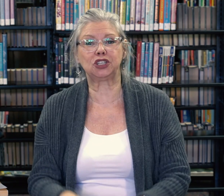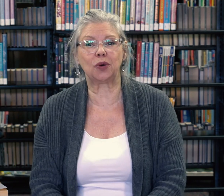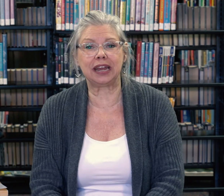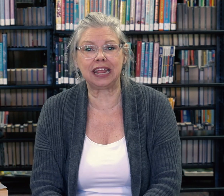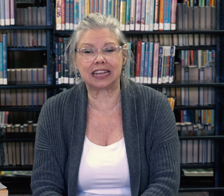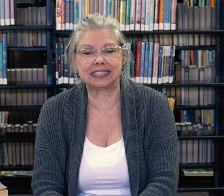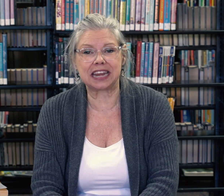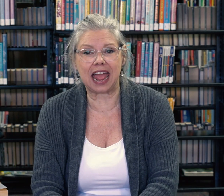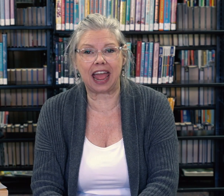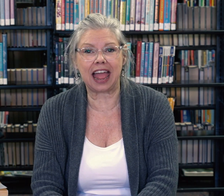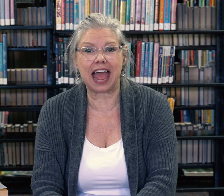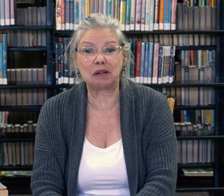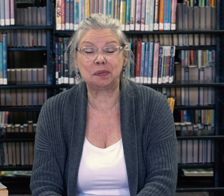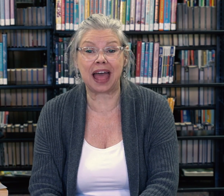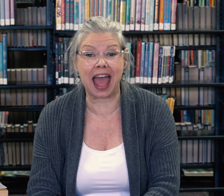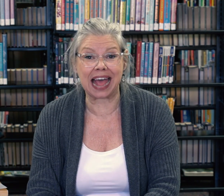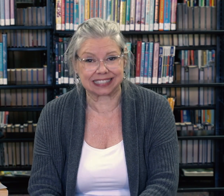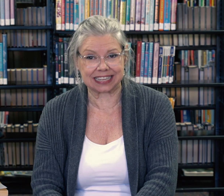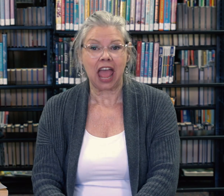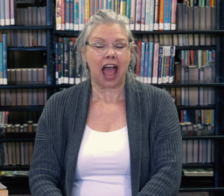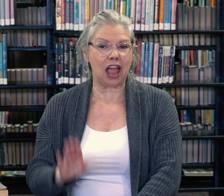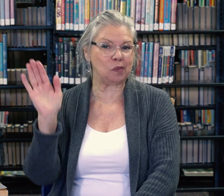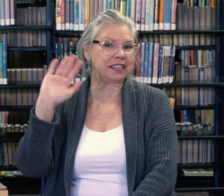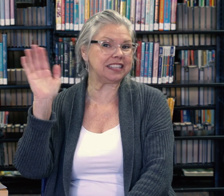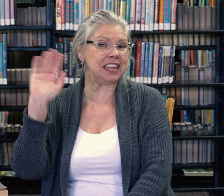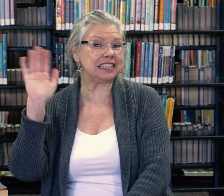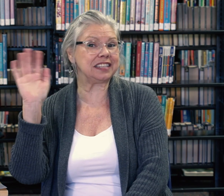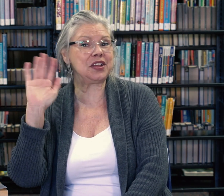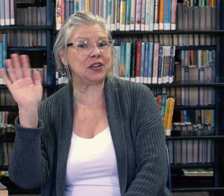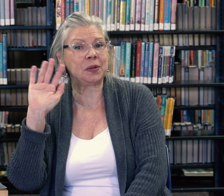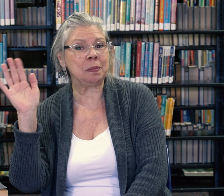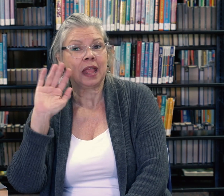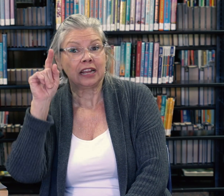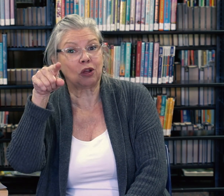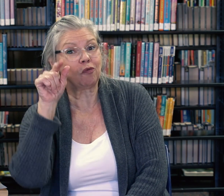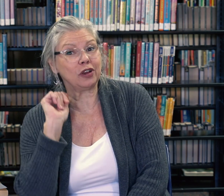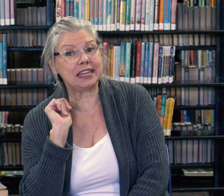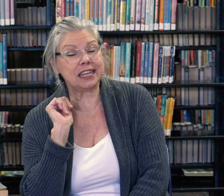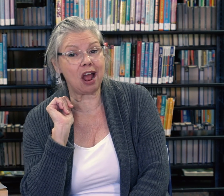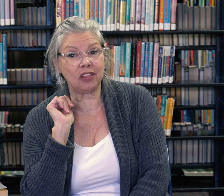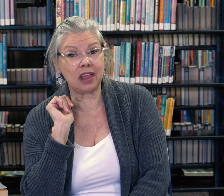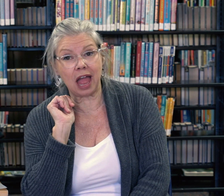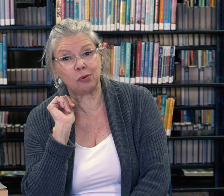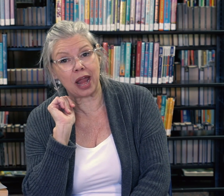joining us today i had a blast i hope to see you soon don't forget to go to the library